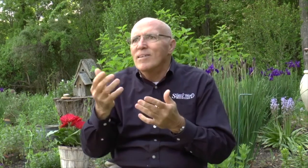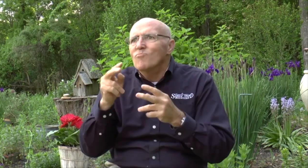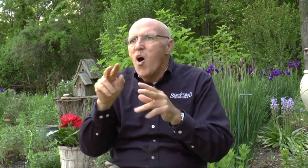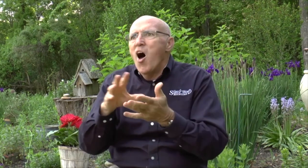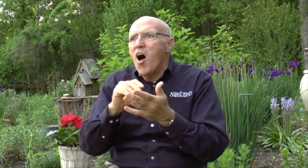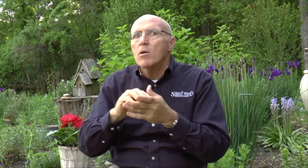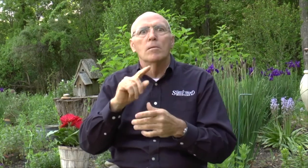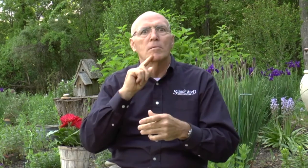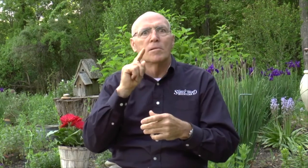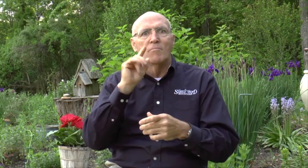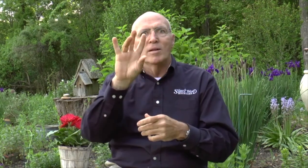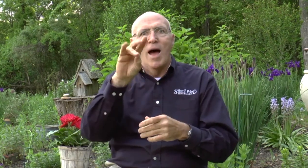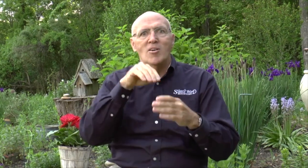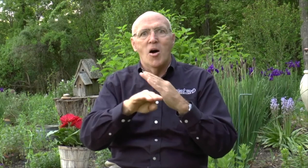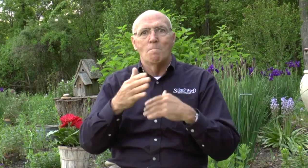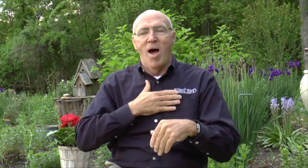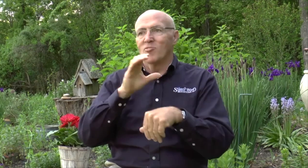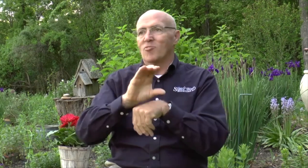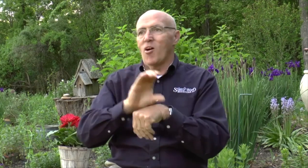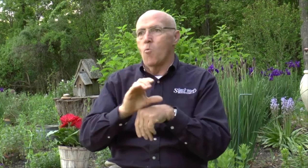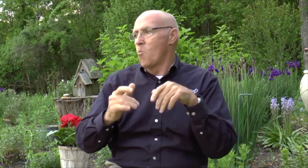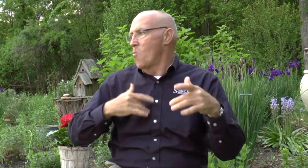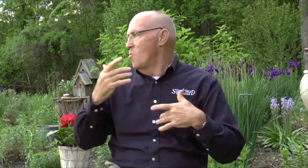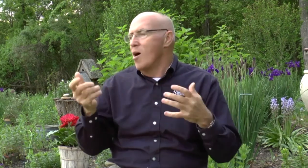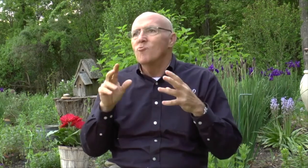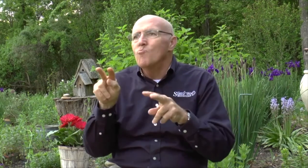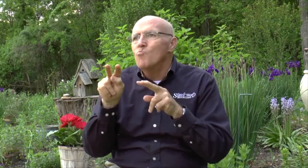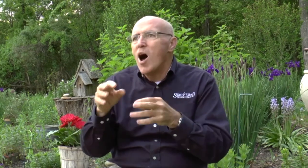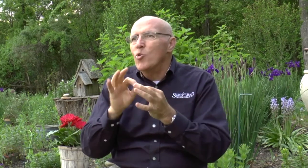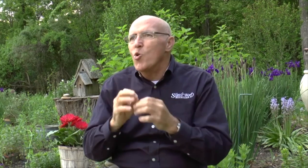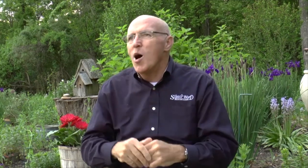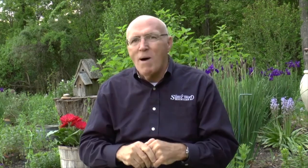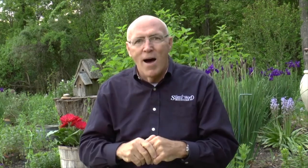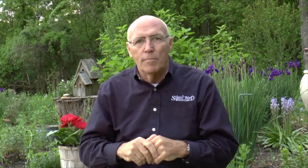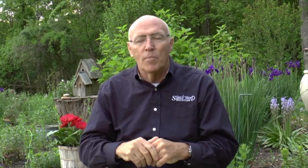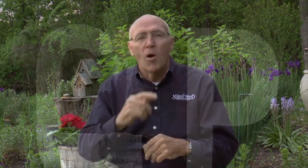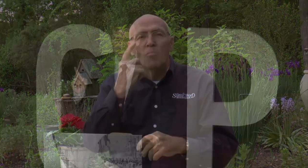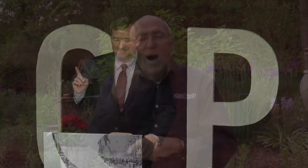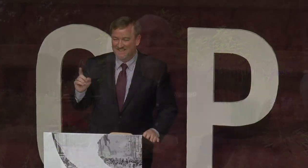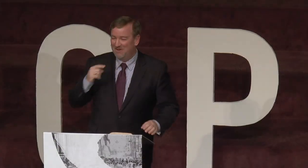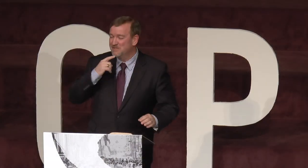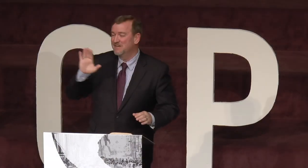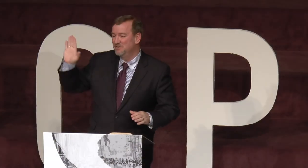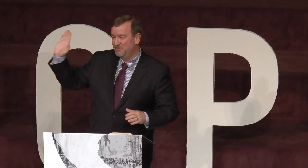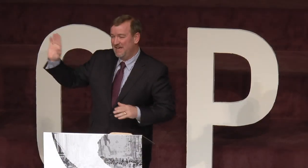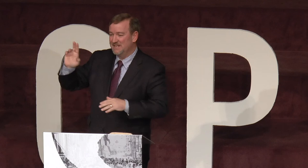visiting and invited people to come. And we got about seven deaf in our church. And I was so excited. We'd all watch the interpreter. I want to tell you that